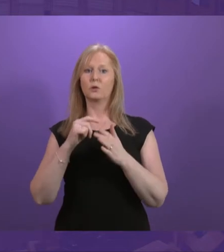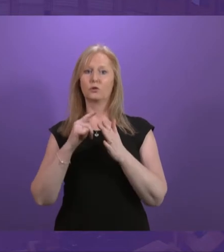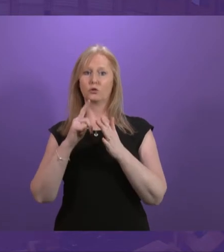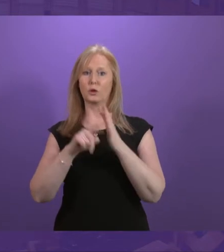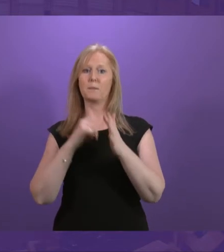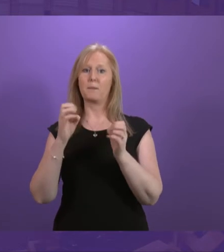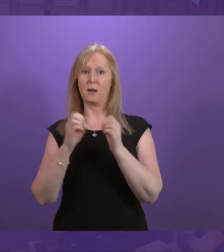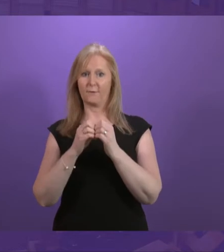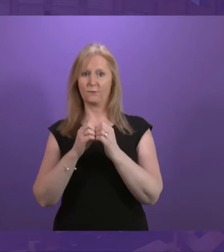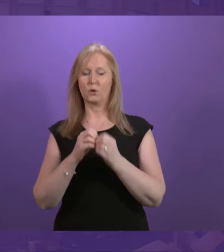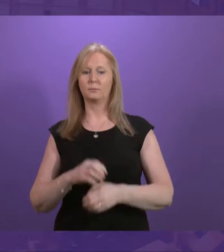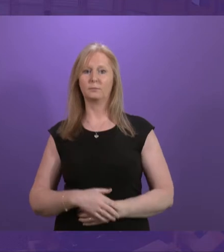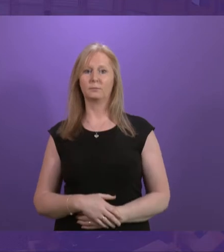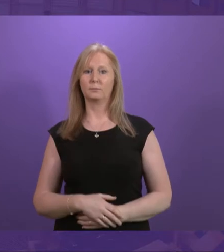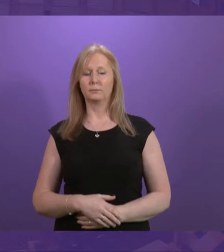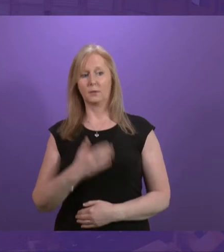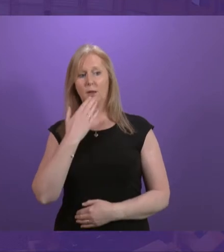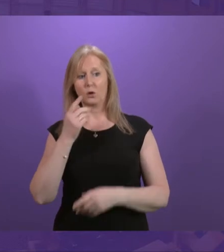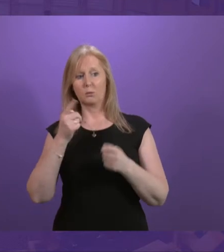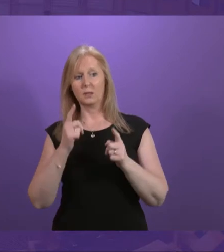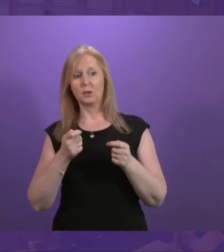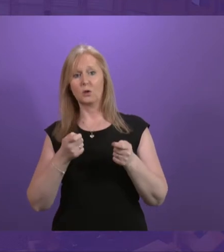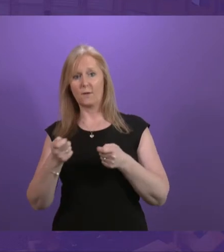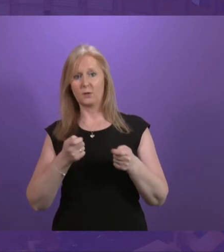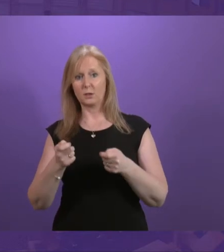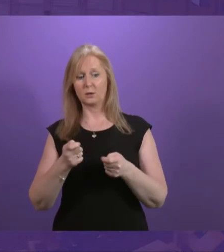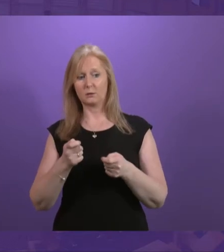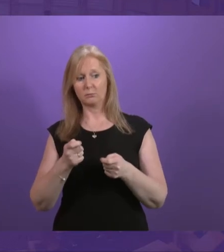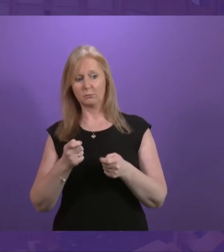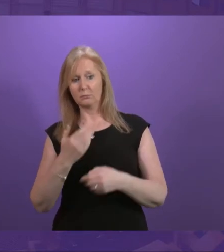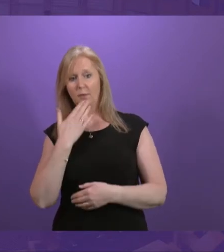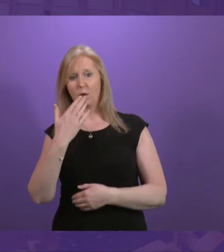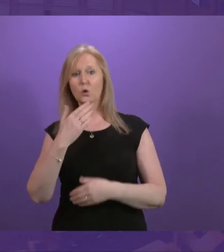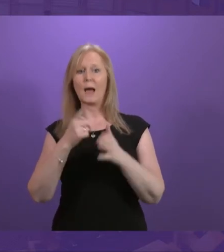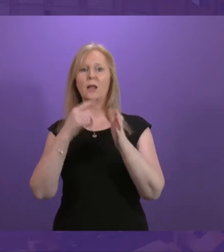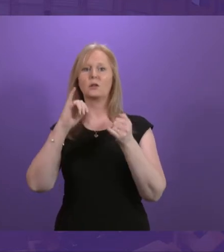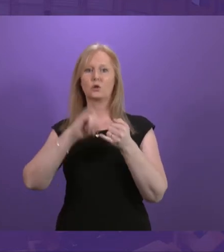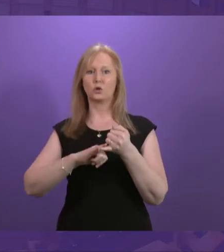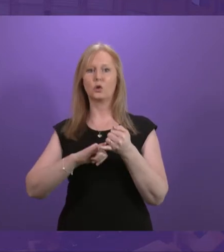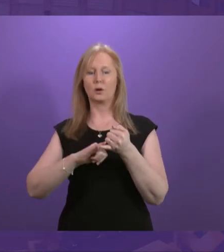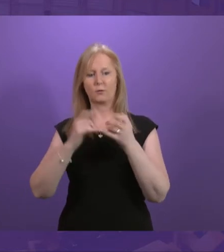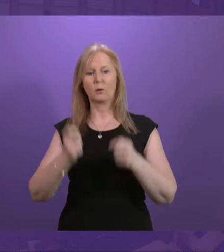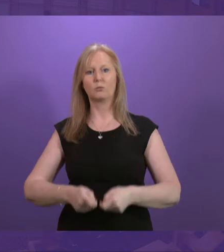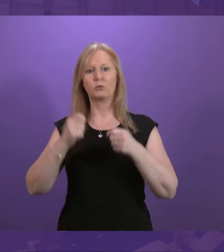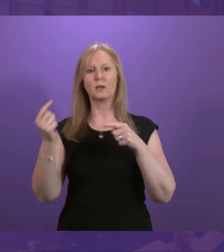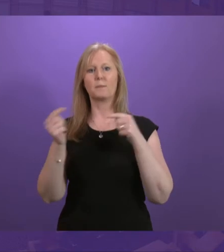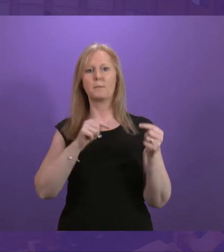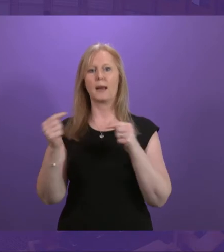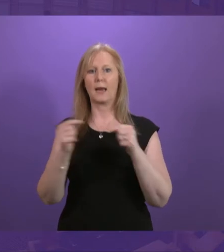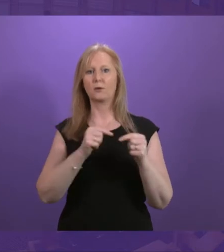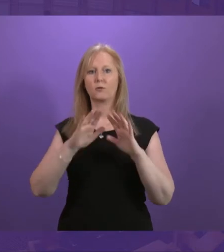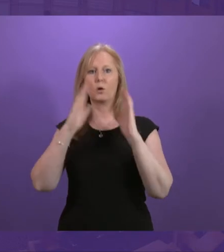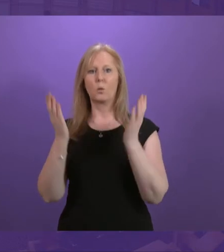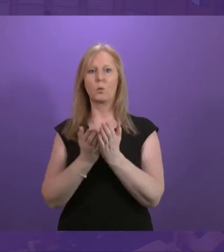Balfour, please. you, Deputy Presiding Officer. And can I add my thanks to Alexander Stuart for securing this important debate on World